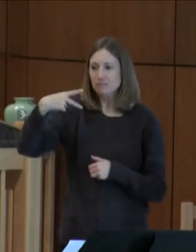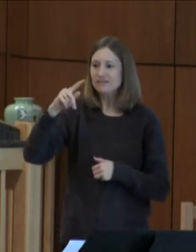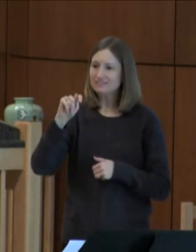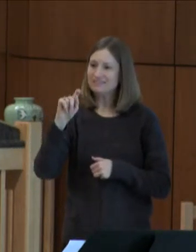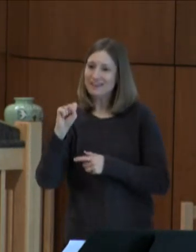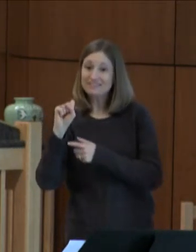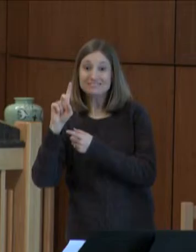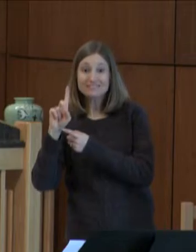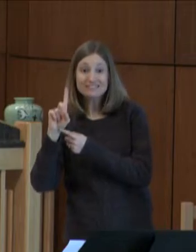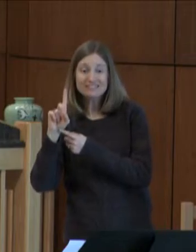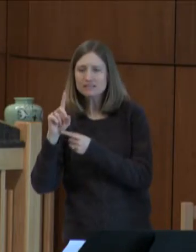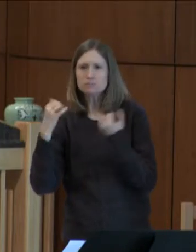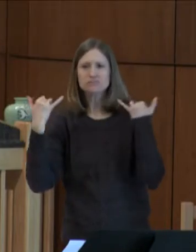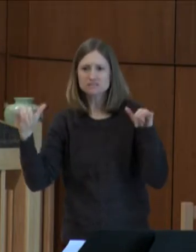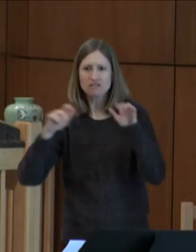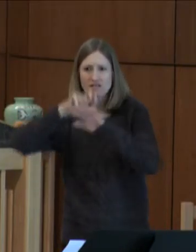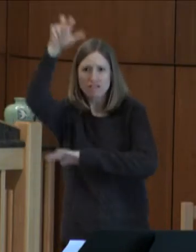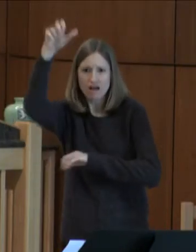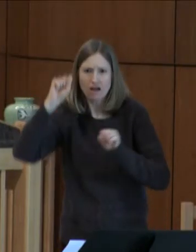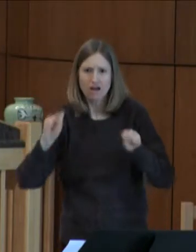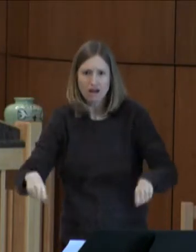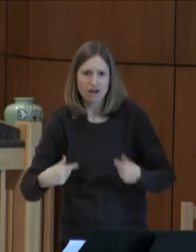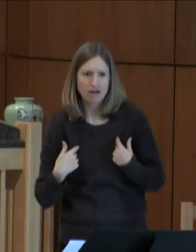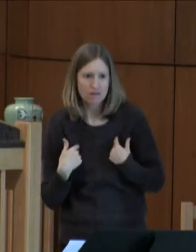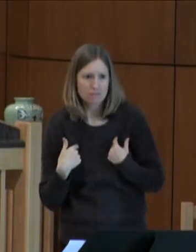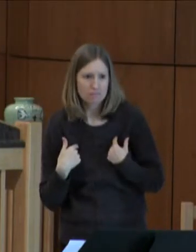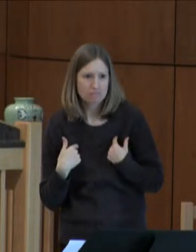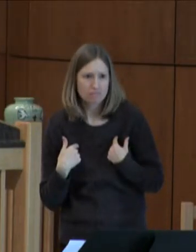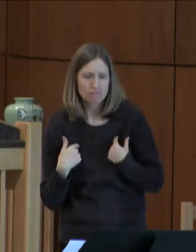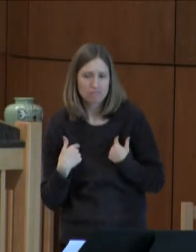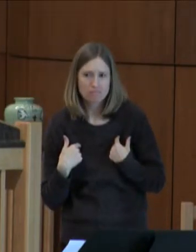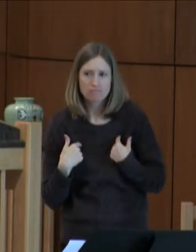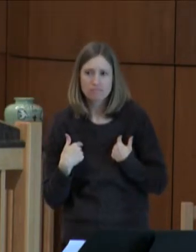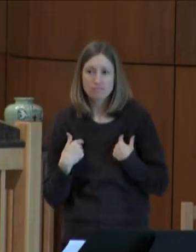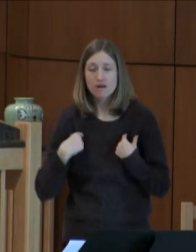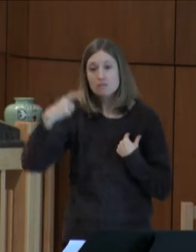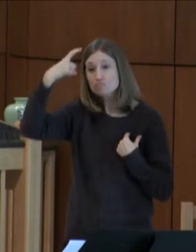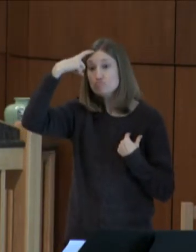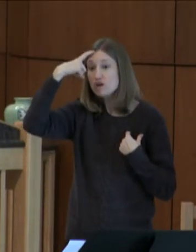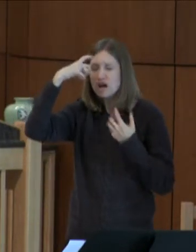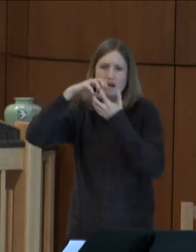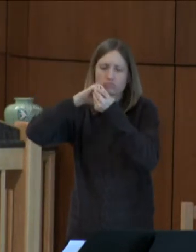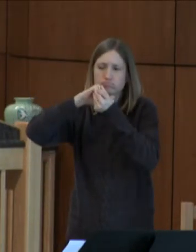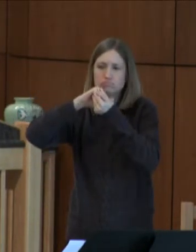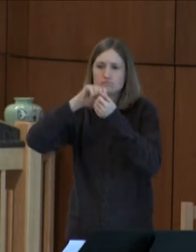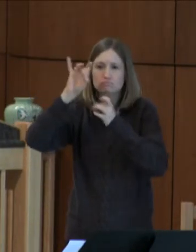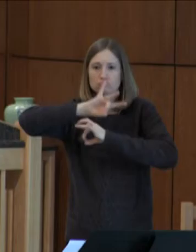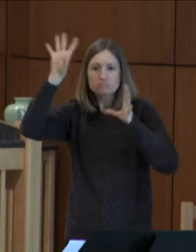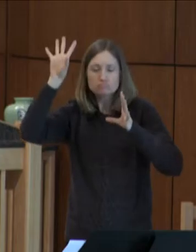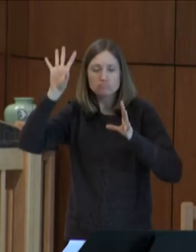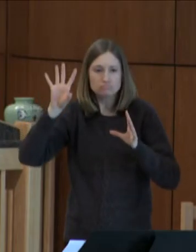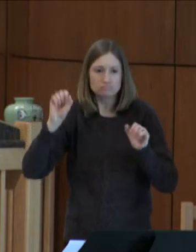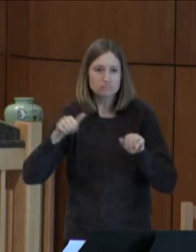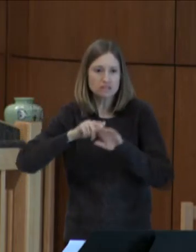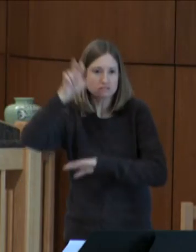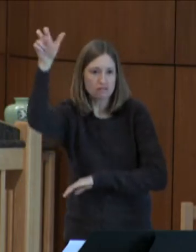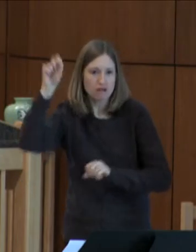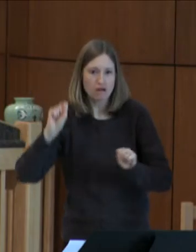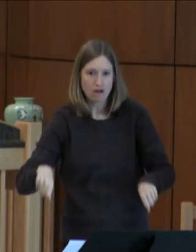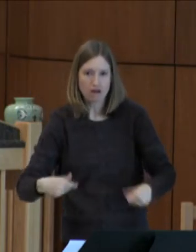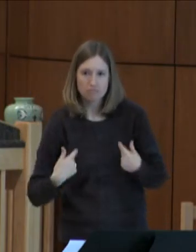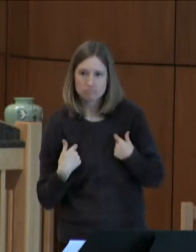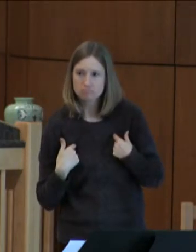but I can climb Mount Everest. I have a traumatic brain injury, but I can climb